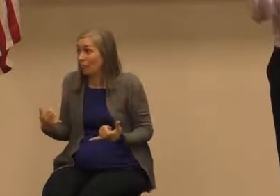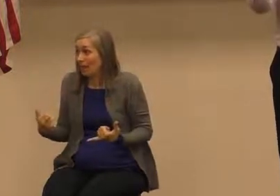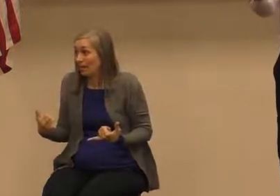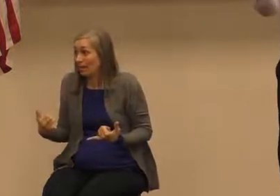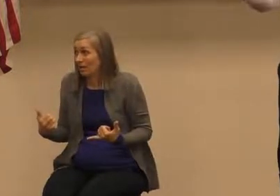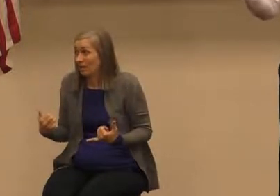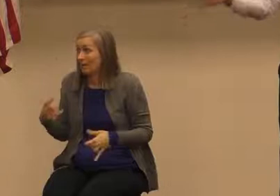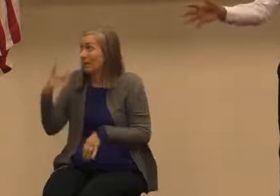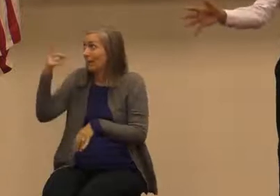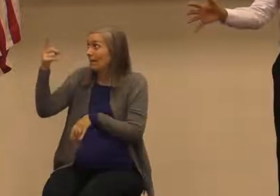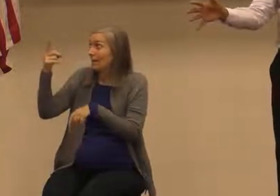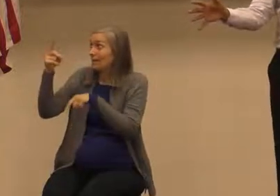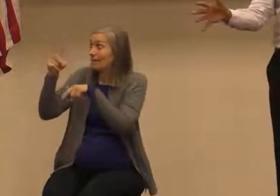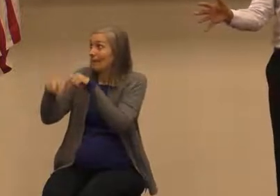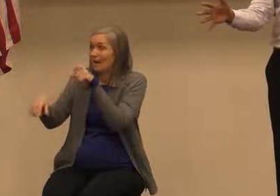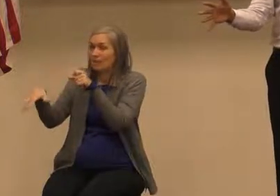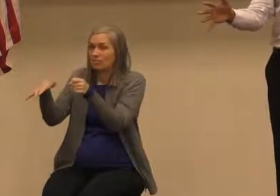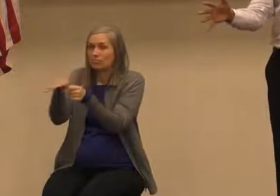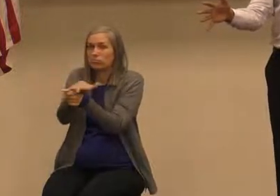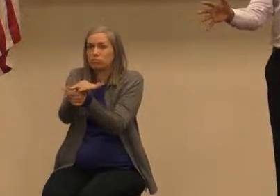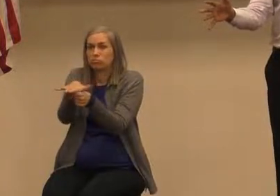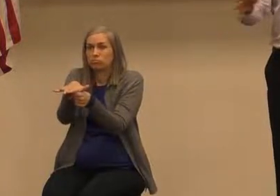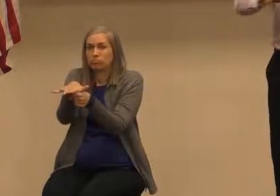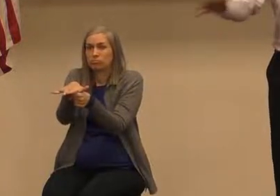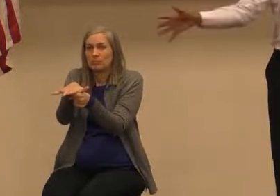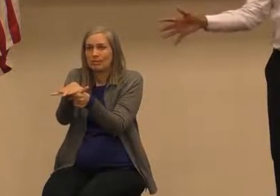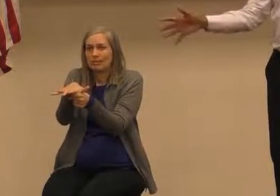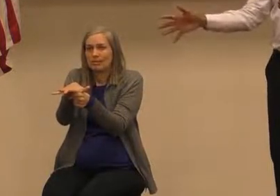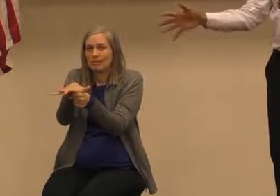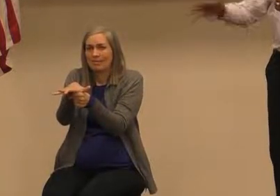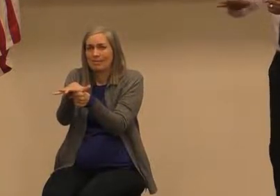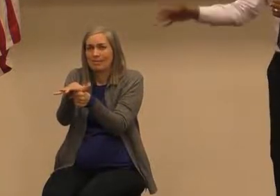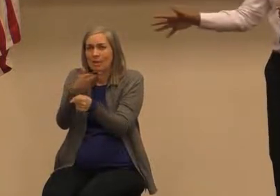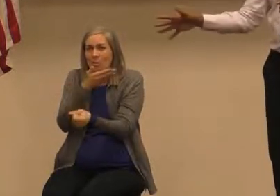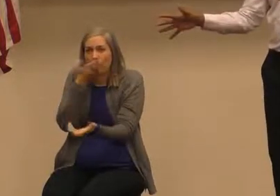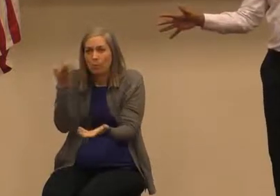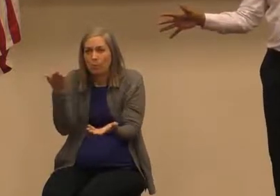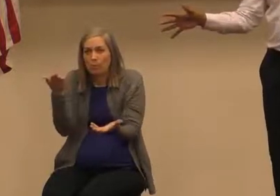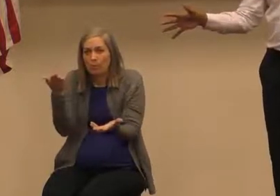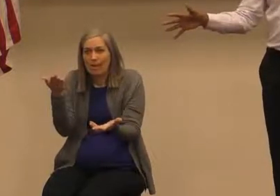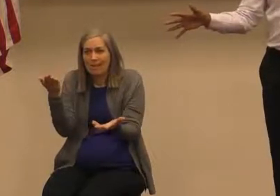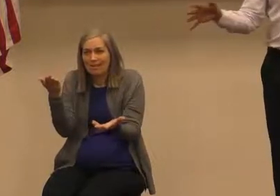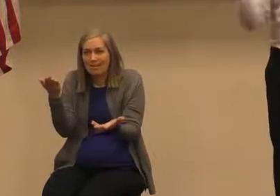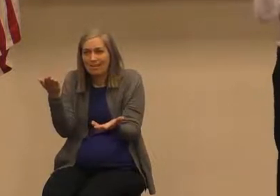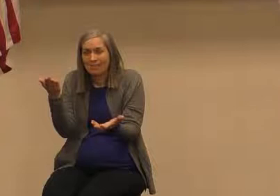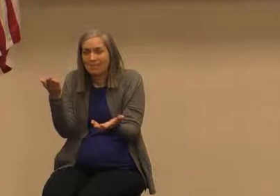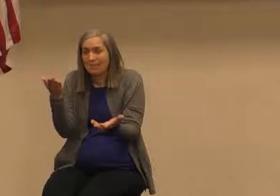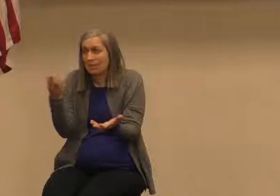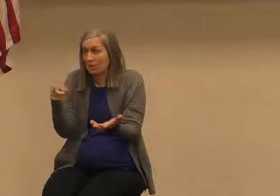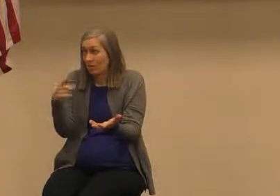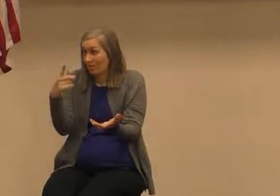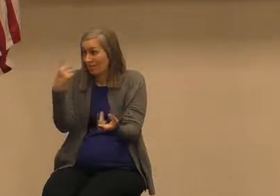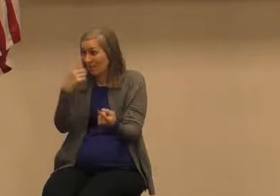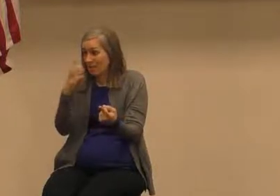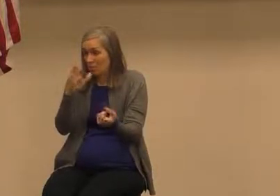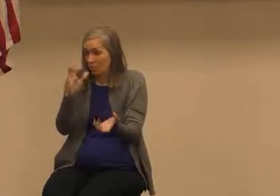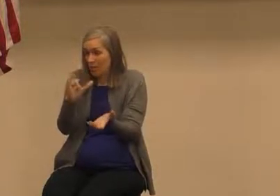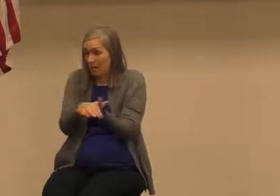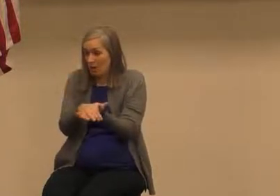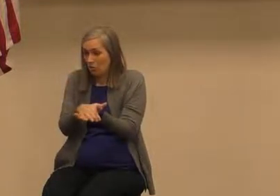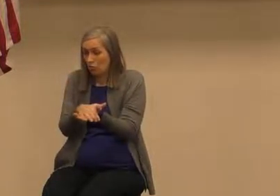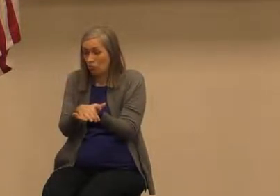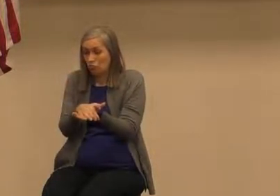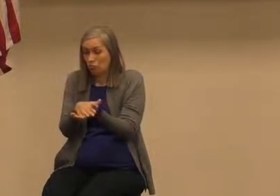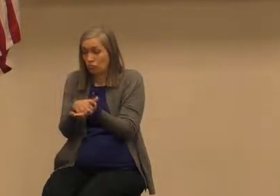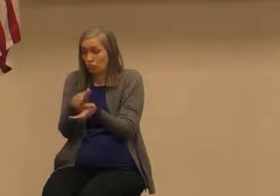that Yahweh cannot supply none none you think about your marriage you think about